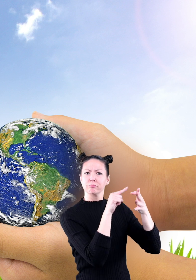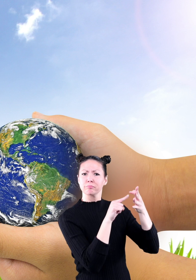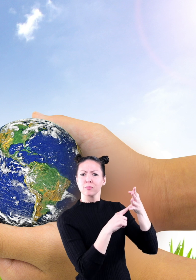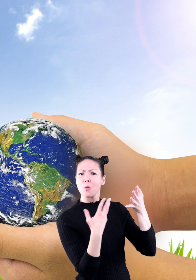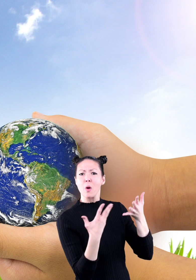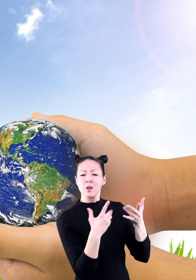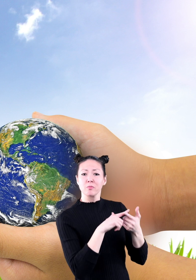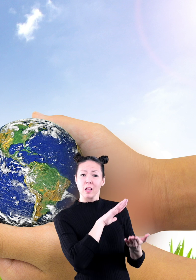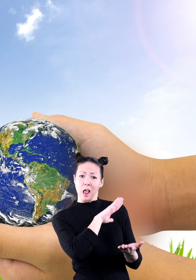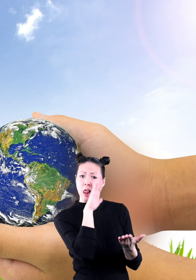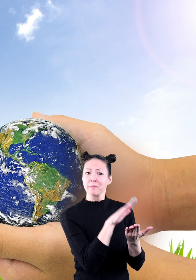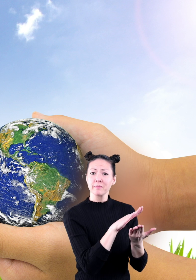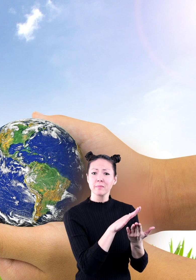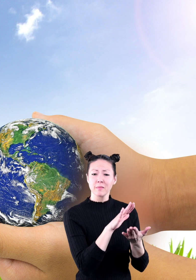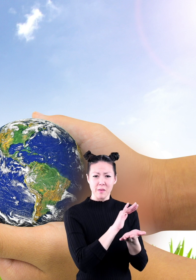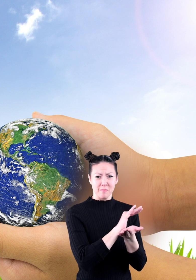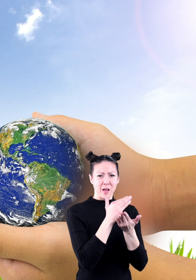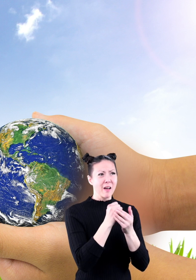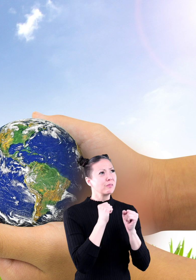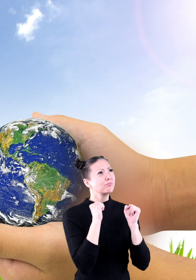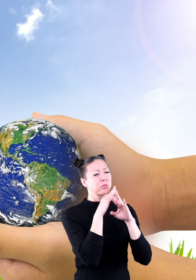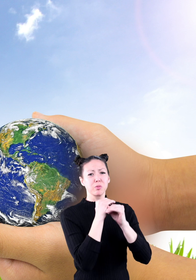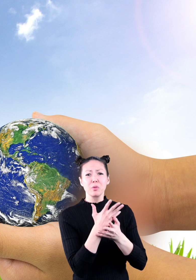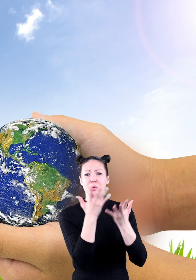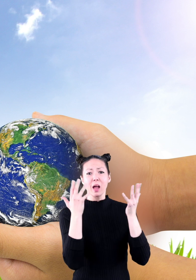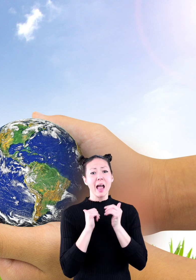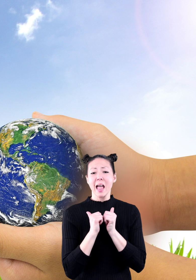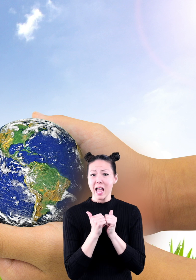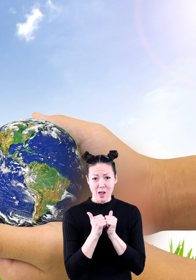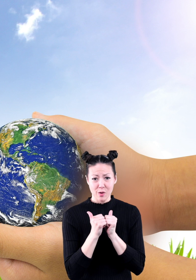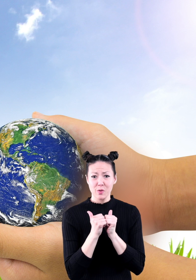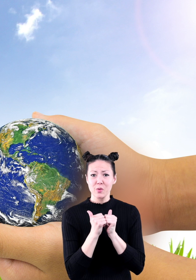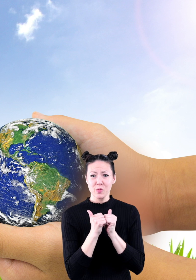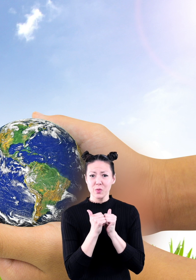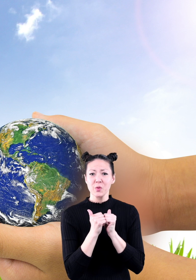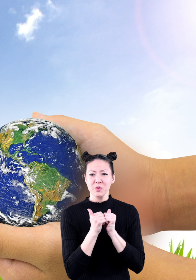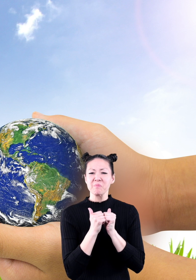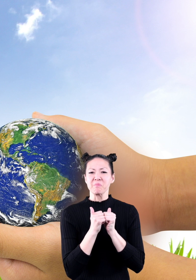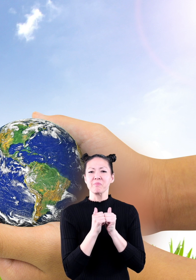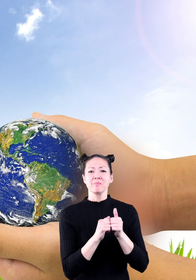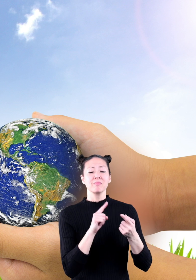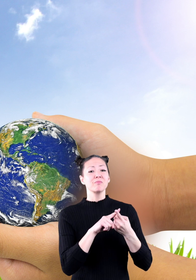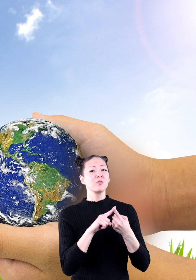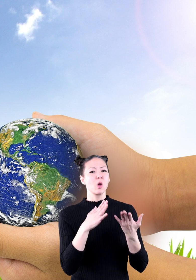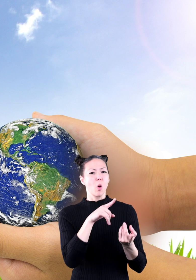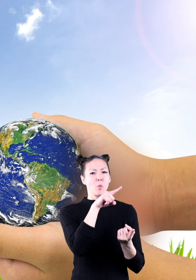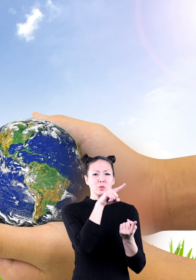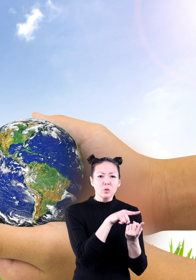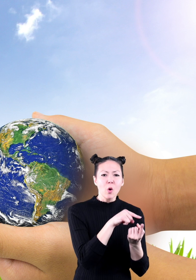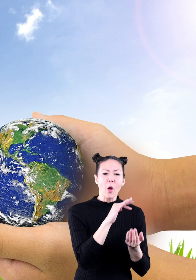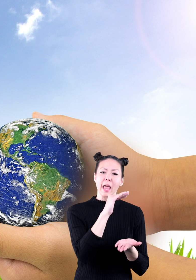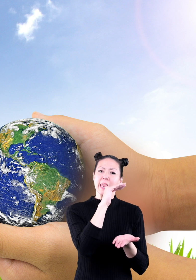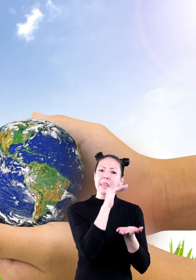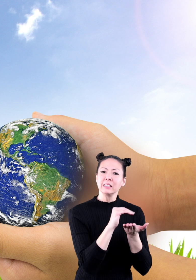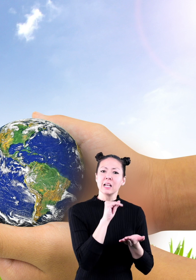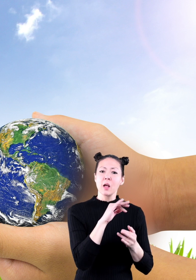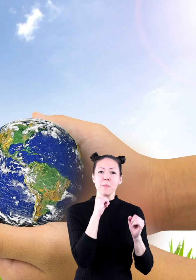do to help lessen the amount of pollution that is released into our air. We can reduce or lessen air pollution